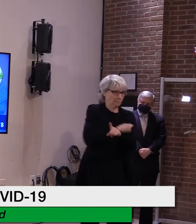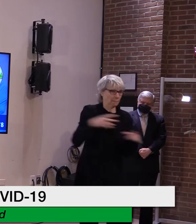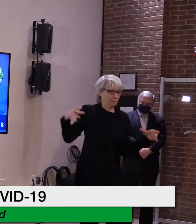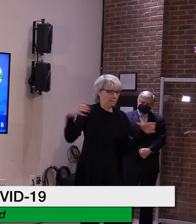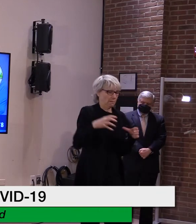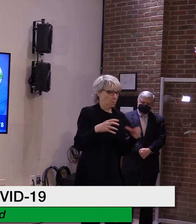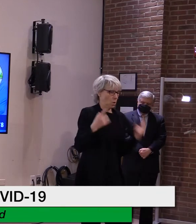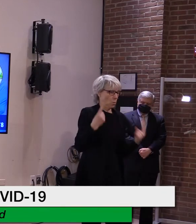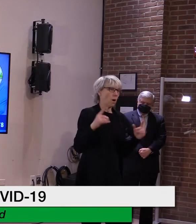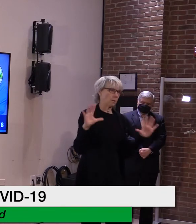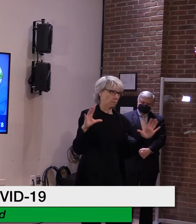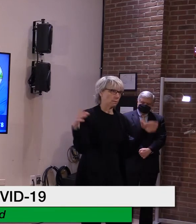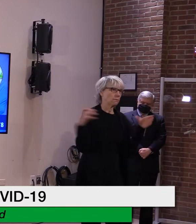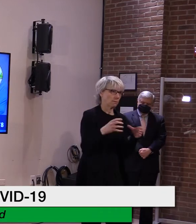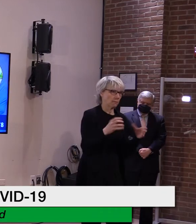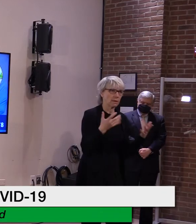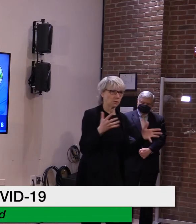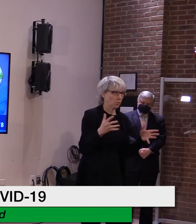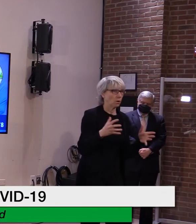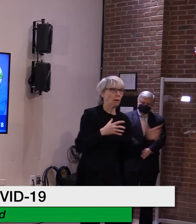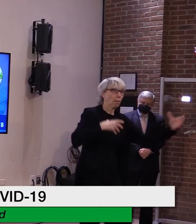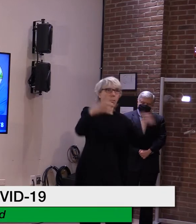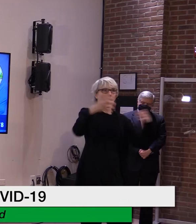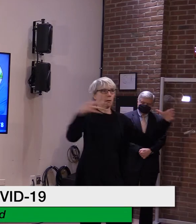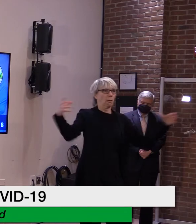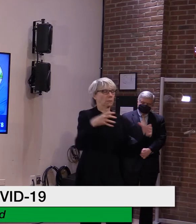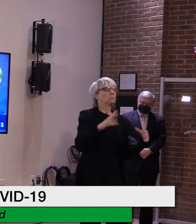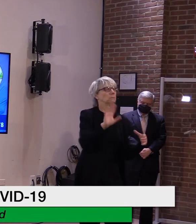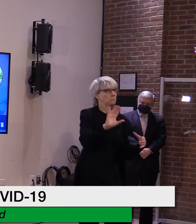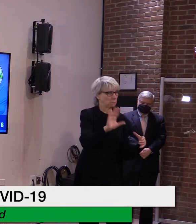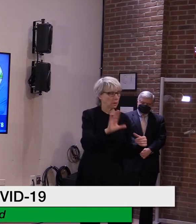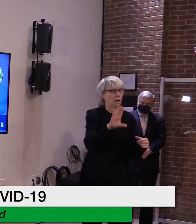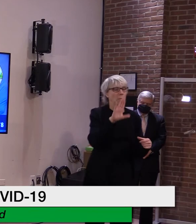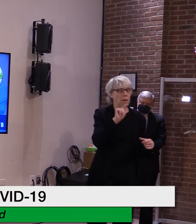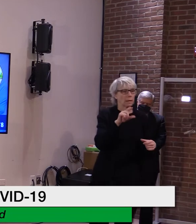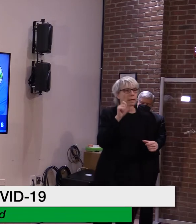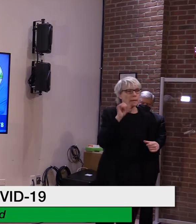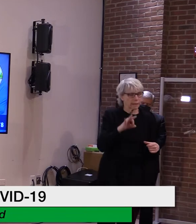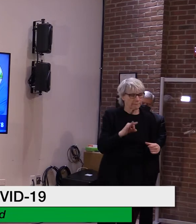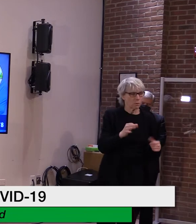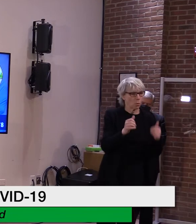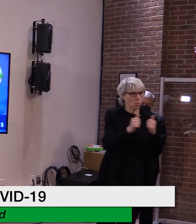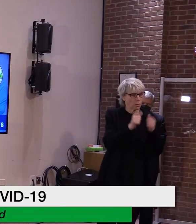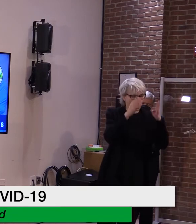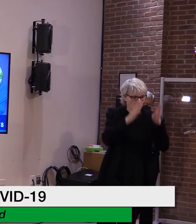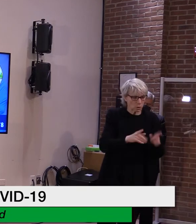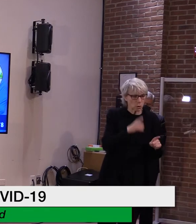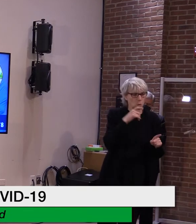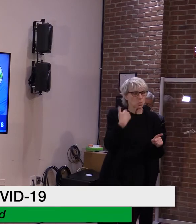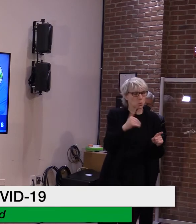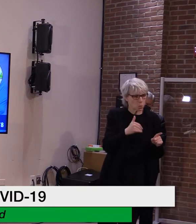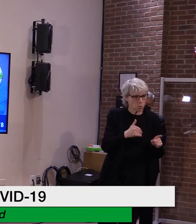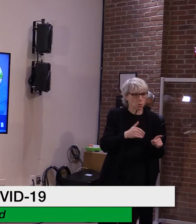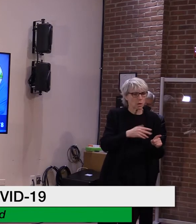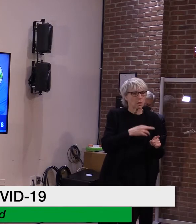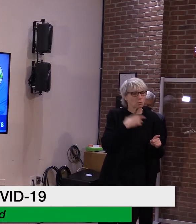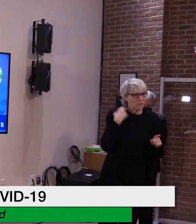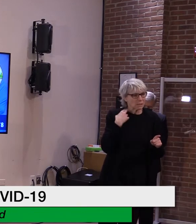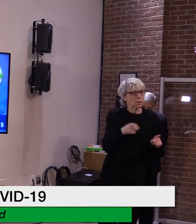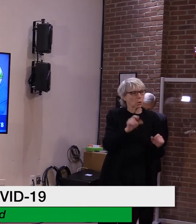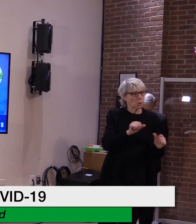person who's at increased risk of severe illness or death from COVID, or who lives with a person who's at increased risk.